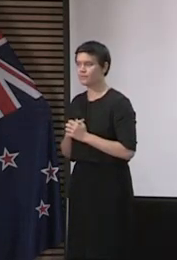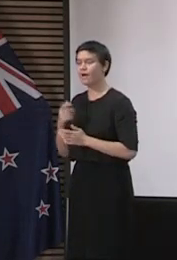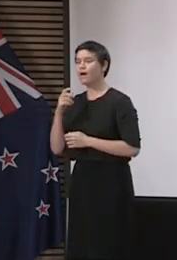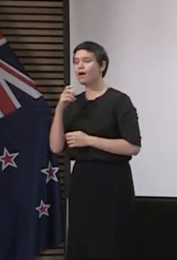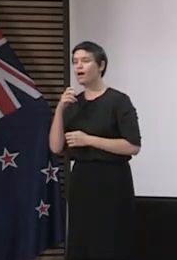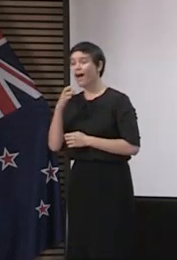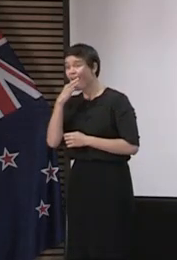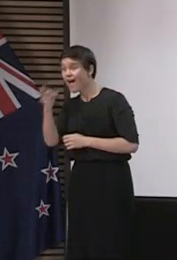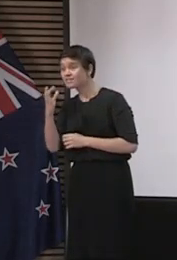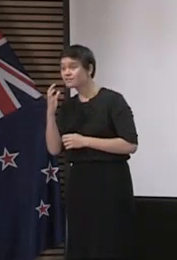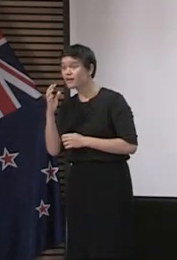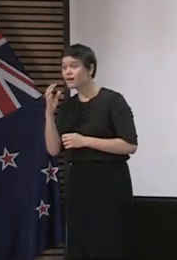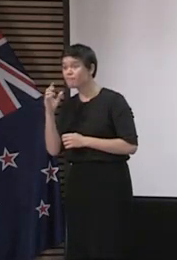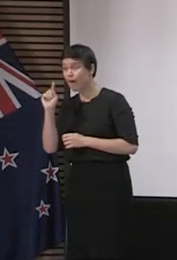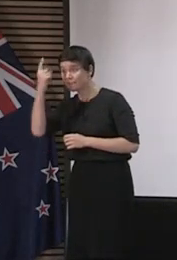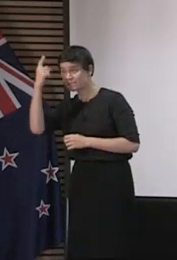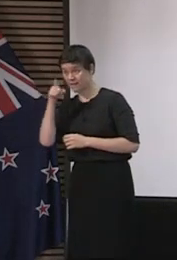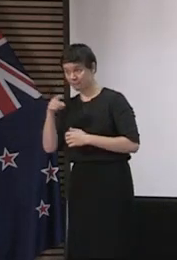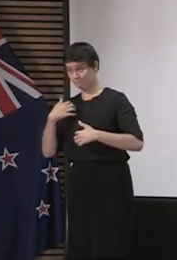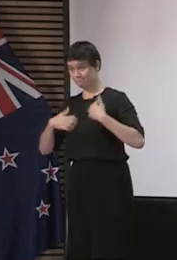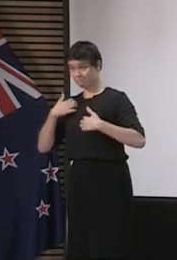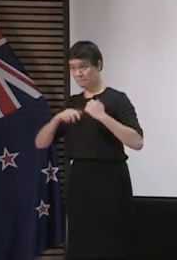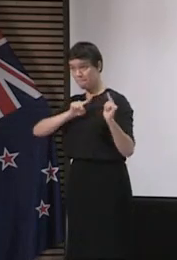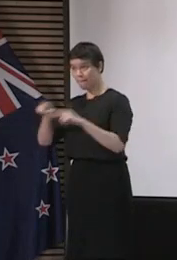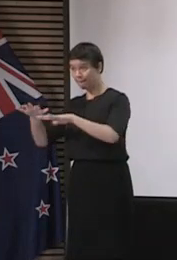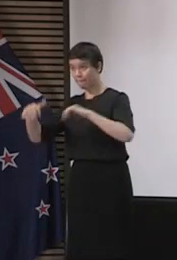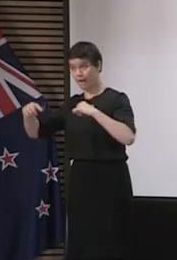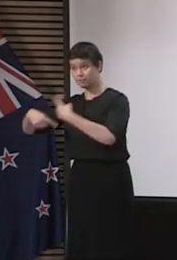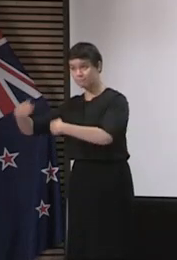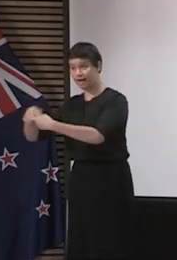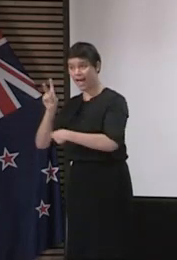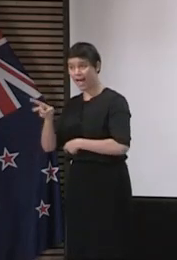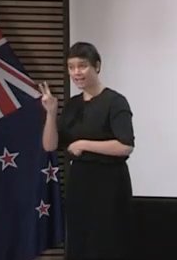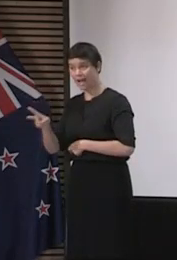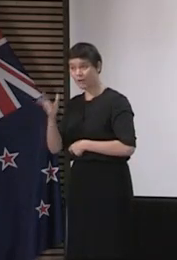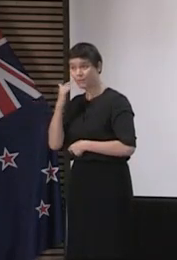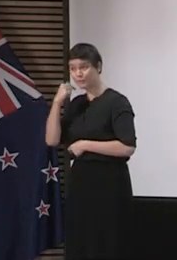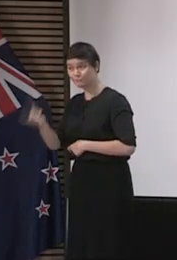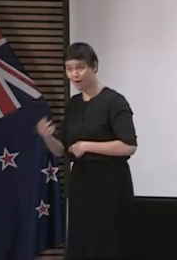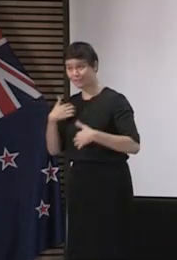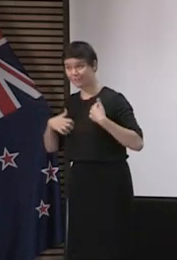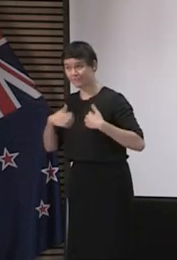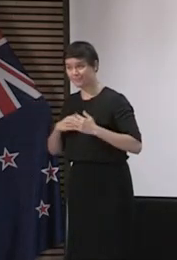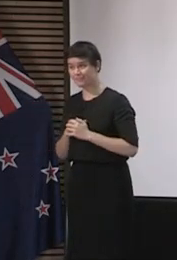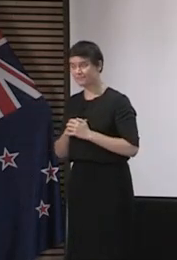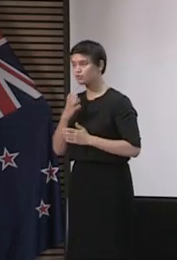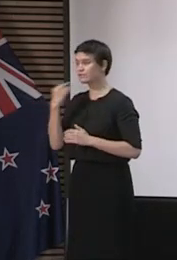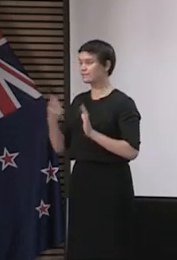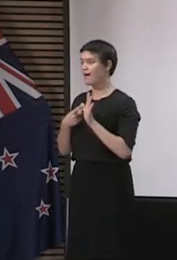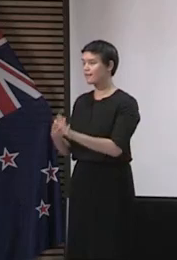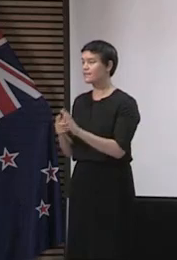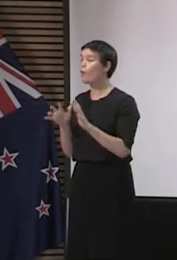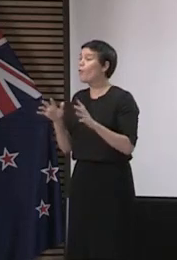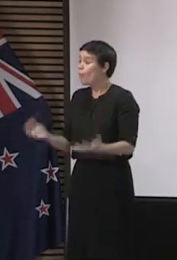Oh, look, we've been really mindful all the way through of making sure that we, as much as possible, allow the ongoing